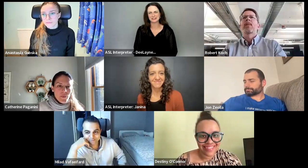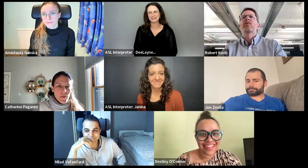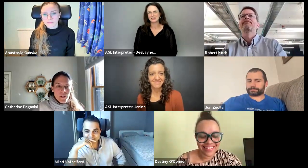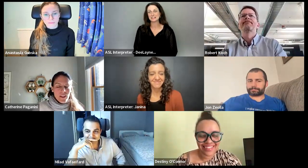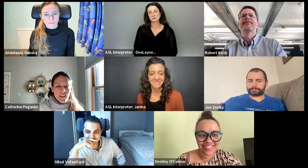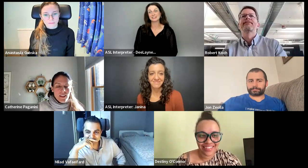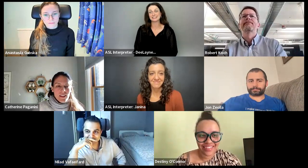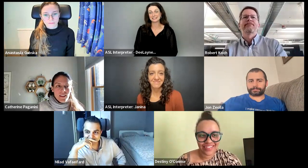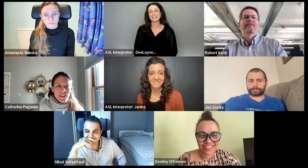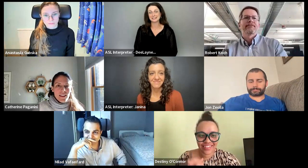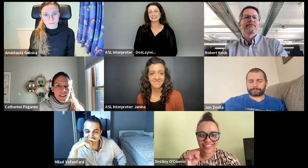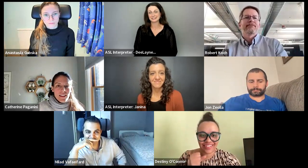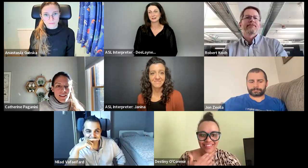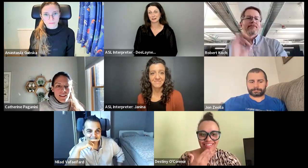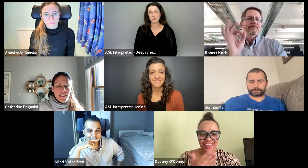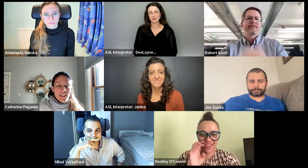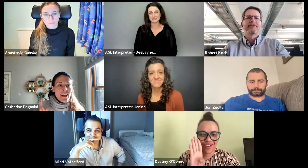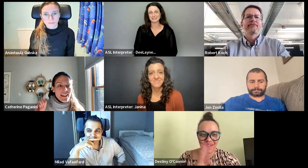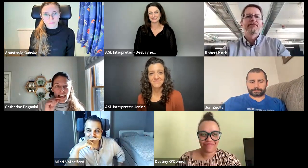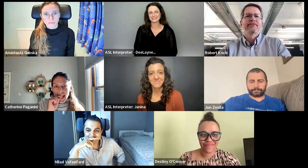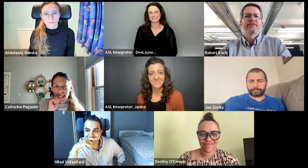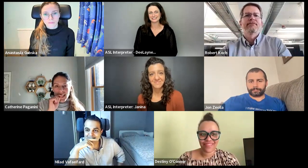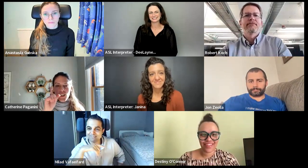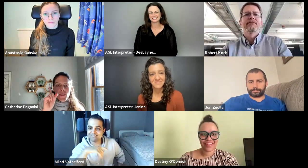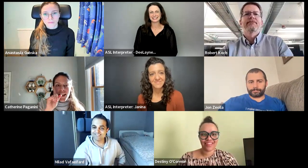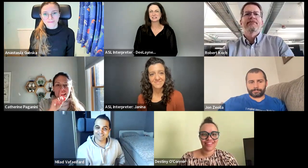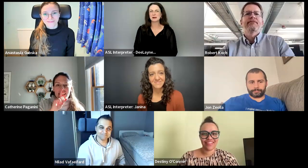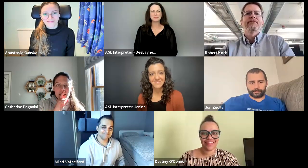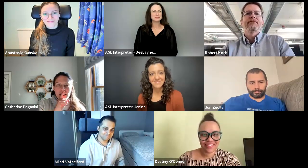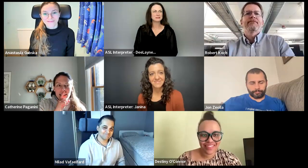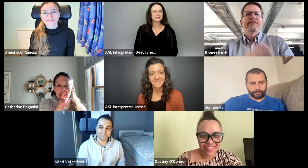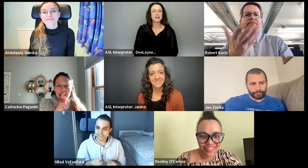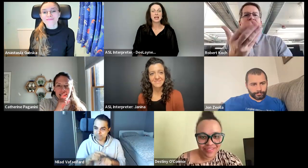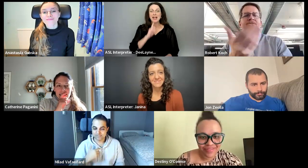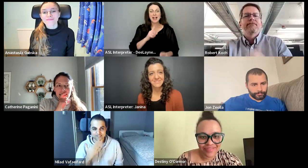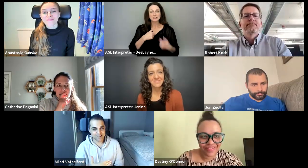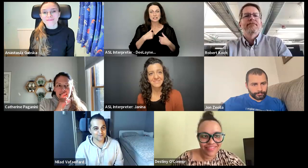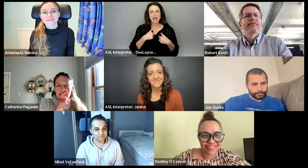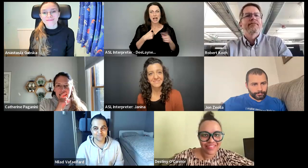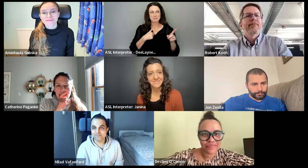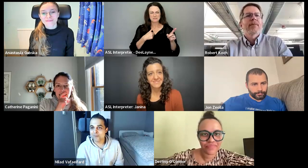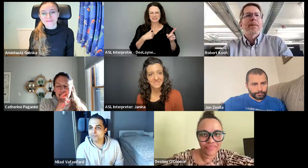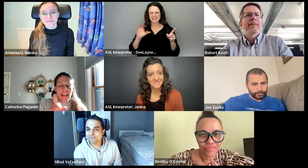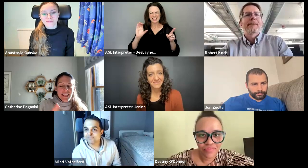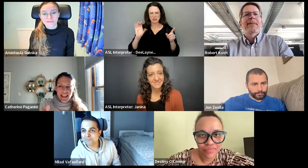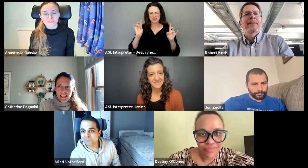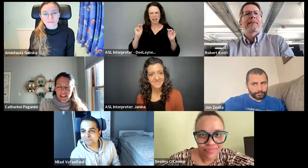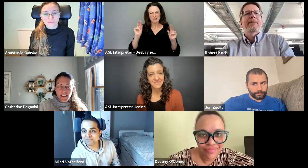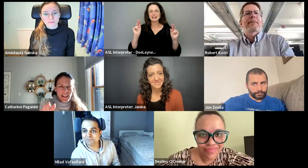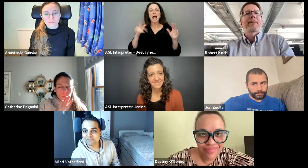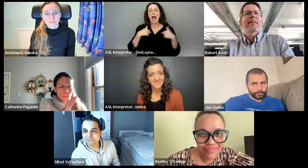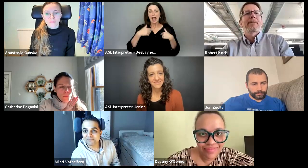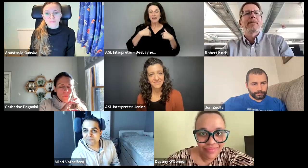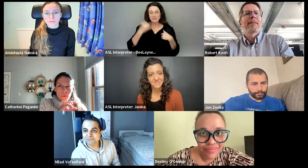each other. And that's really a needed course. And so I actually, I, I had that